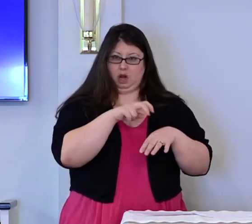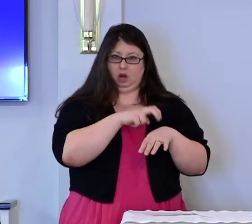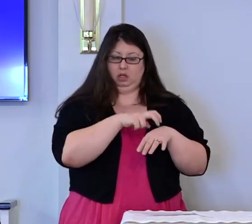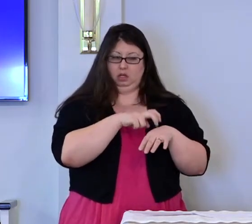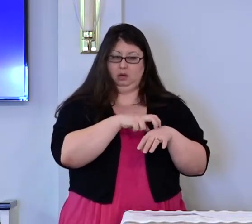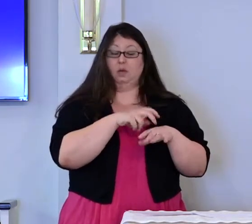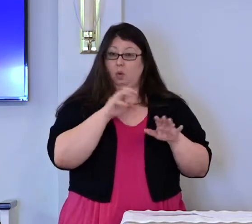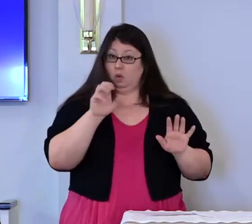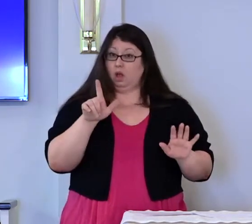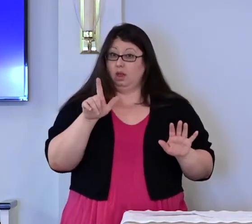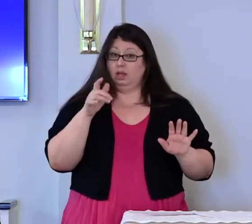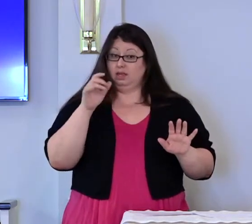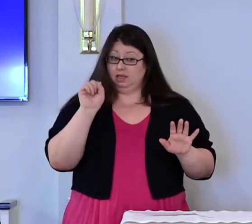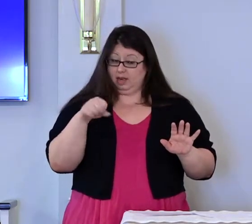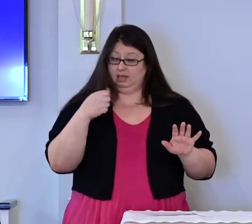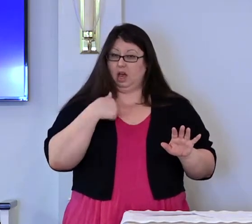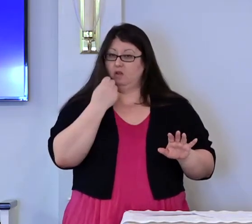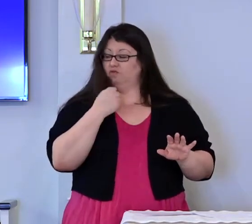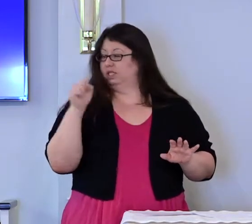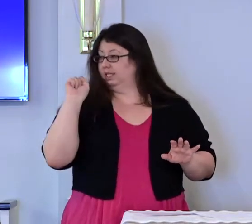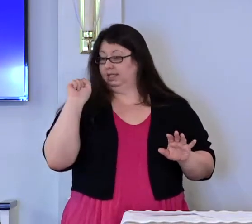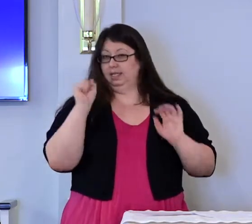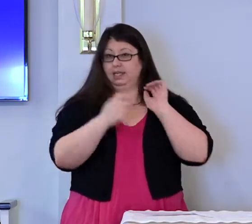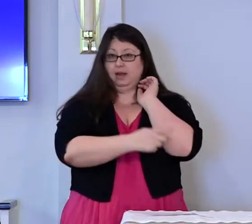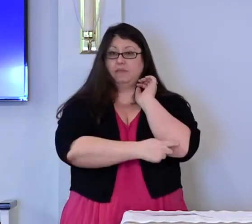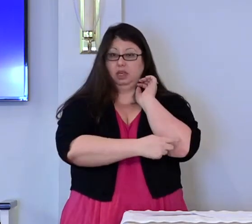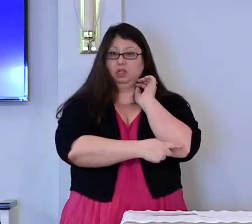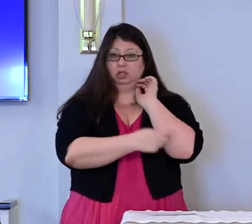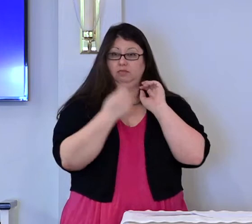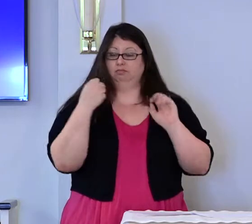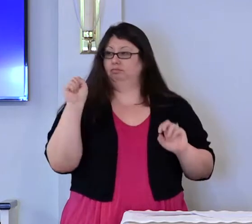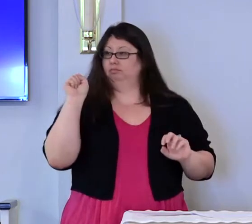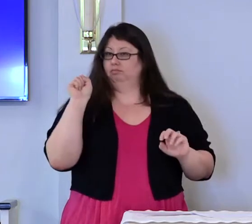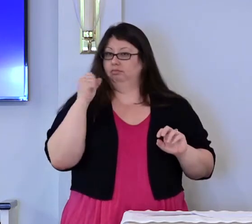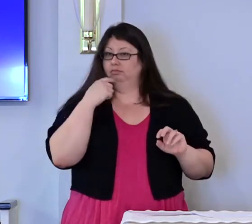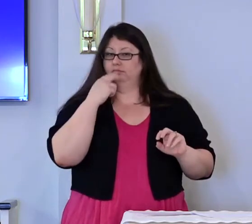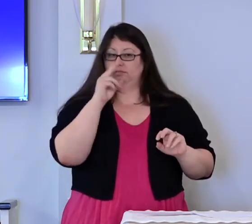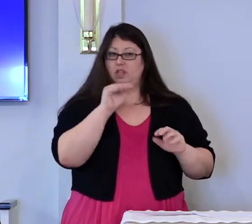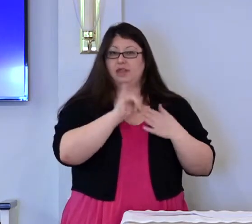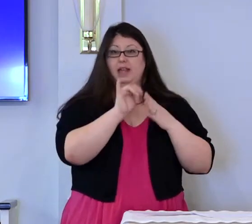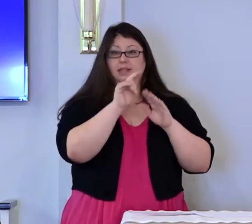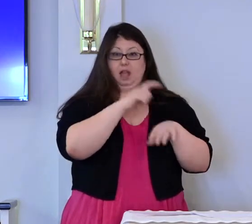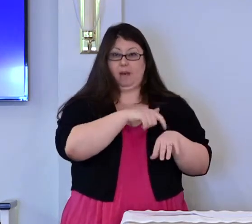Well, yes, I was able to resist temptation that time,